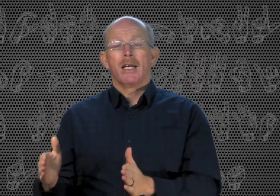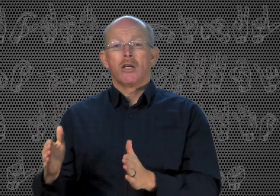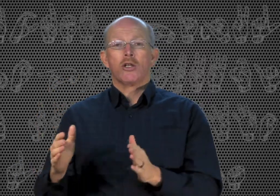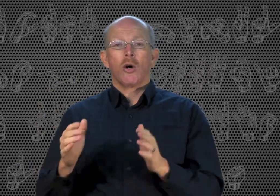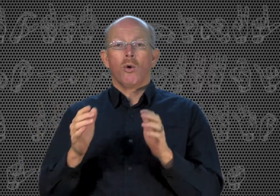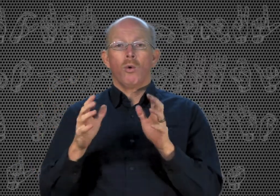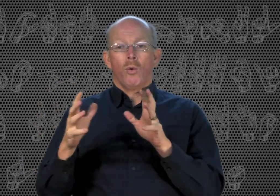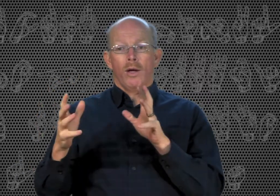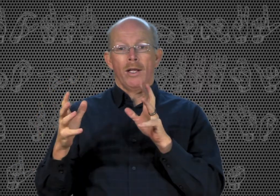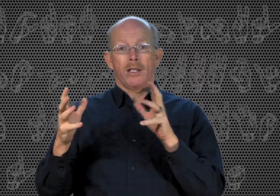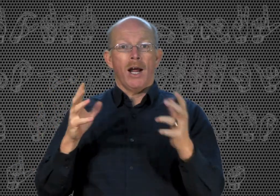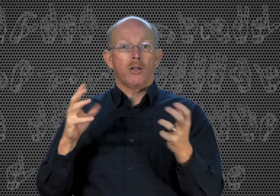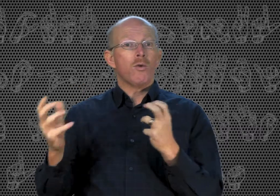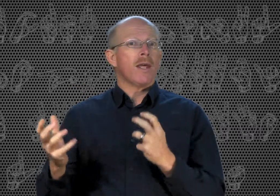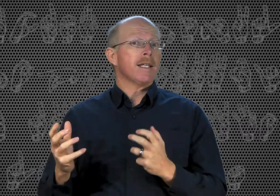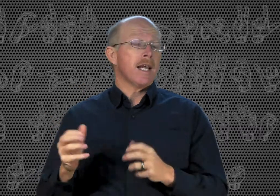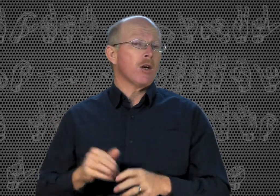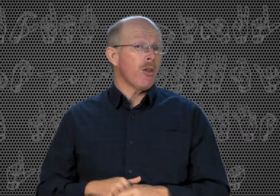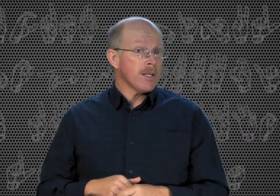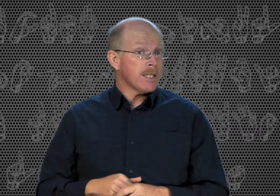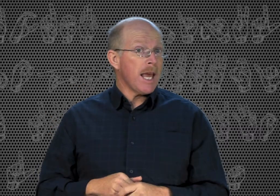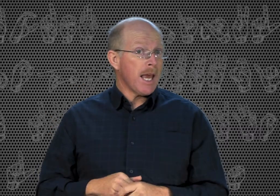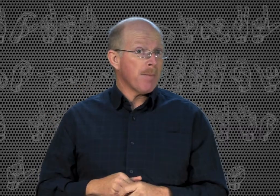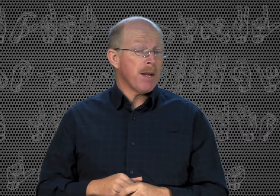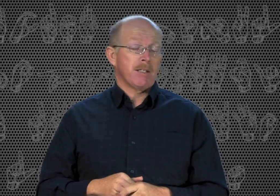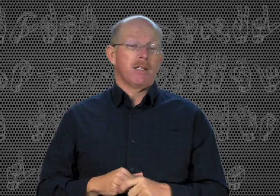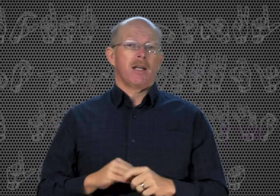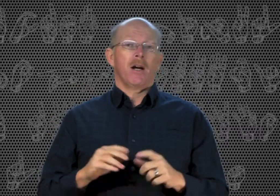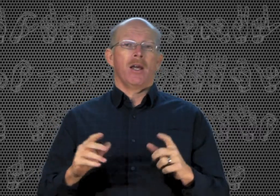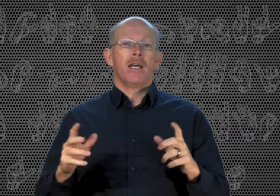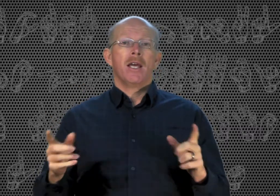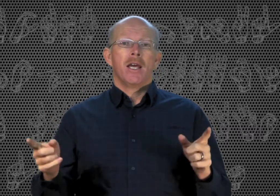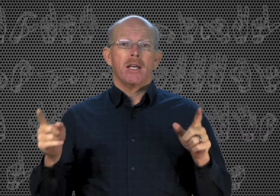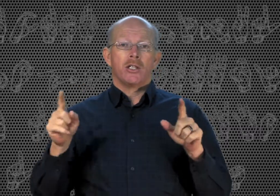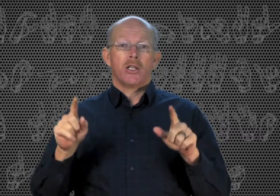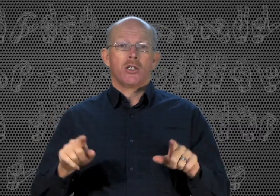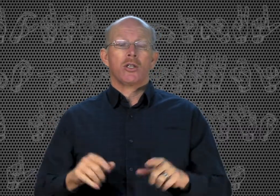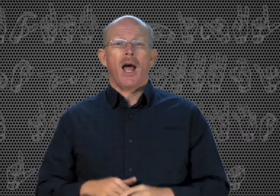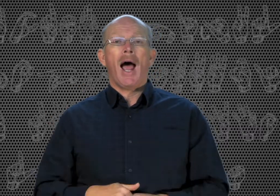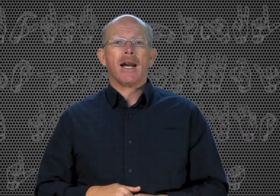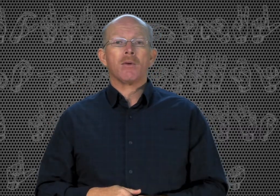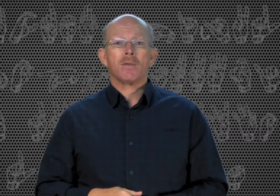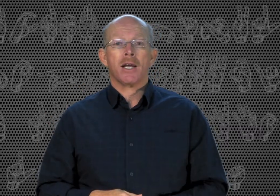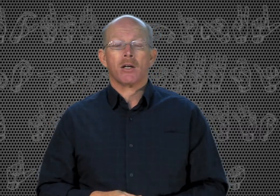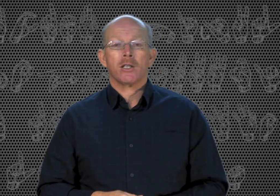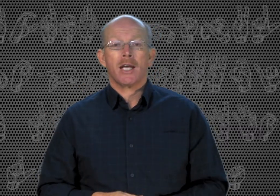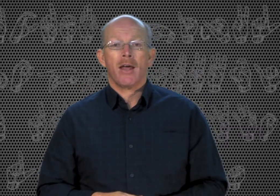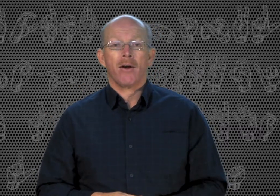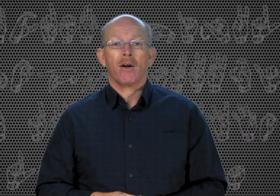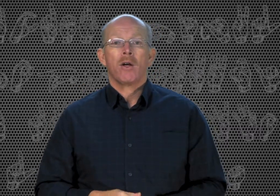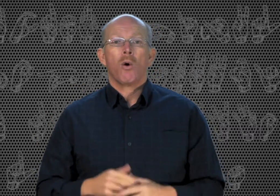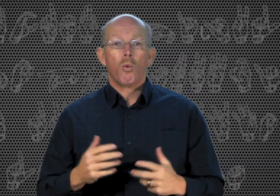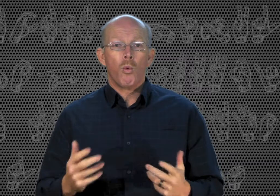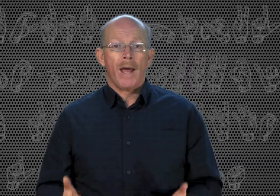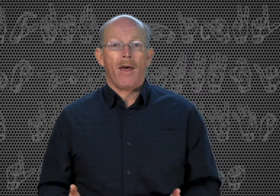So it's not two things that are the same, necessarily. It's just items that are together. With,